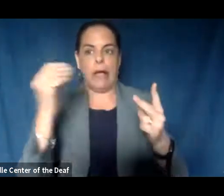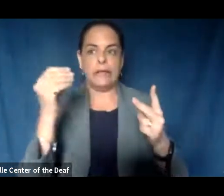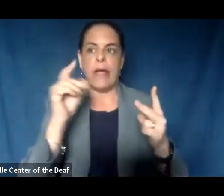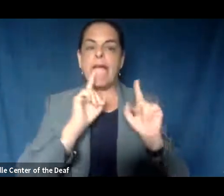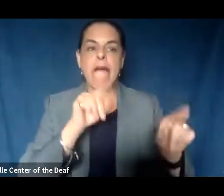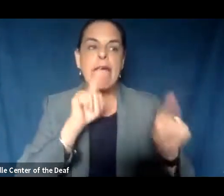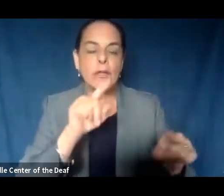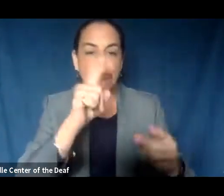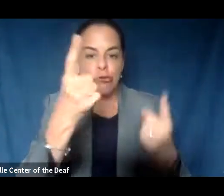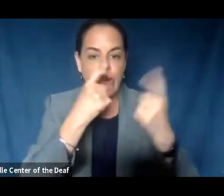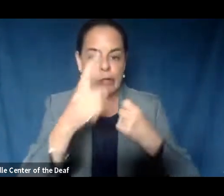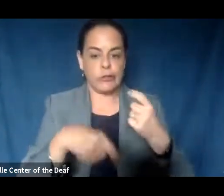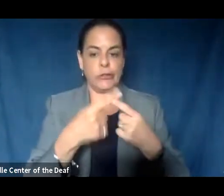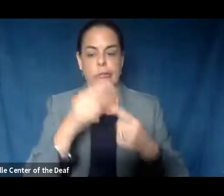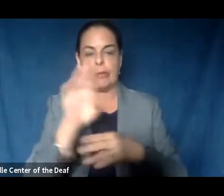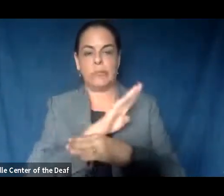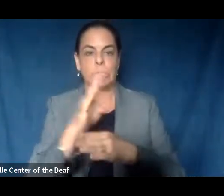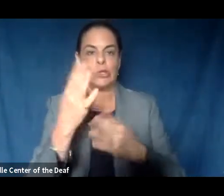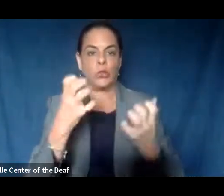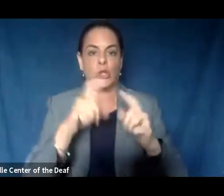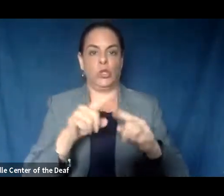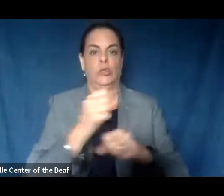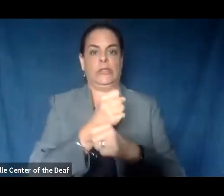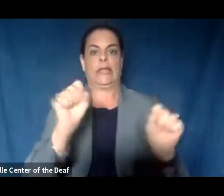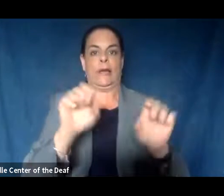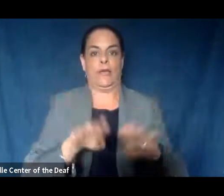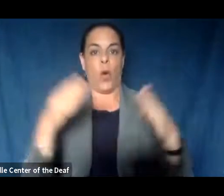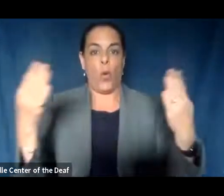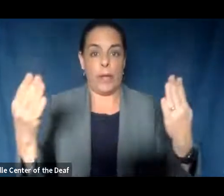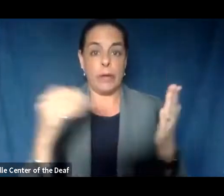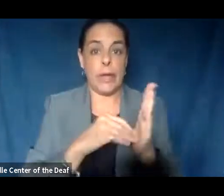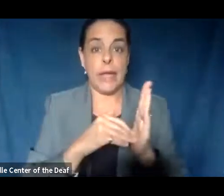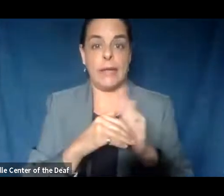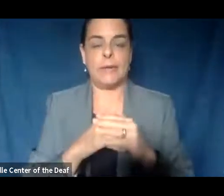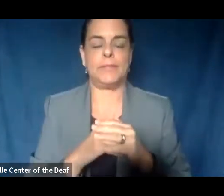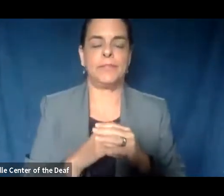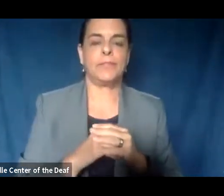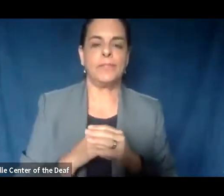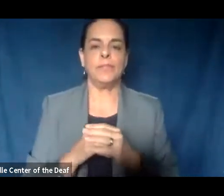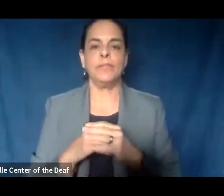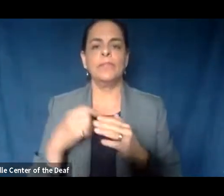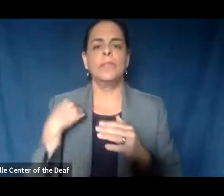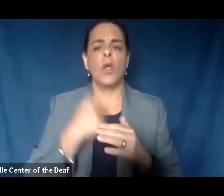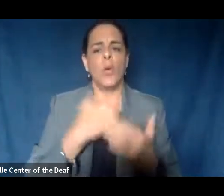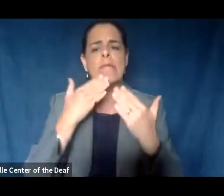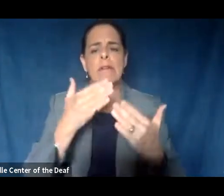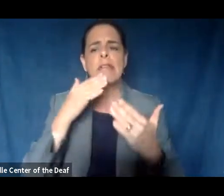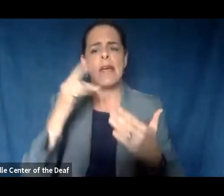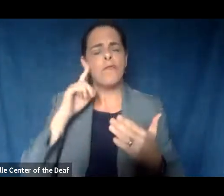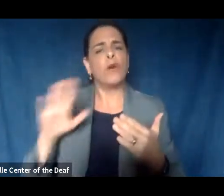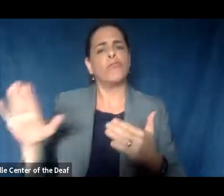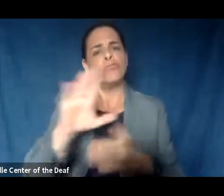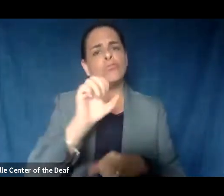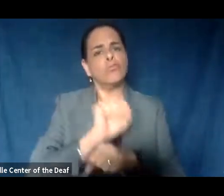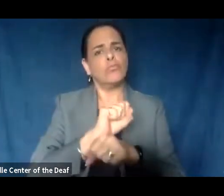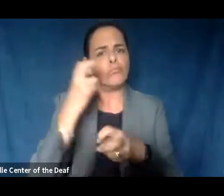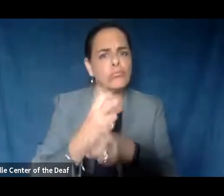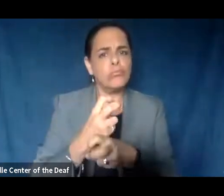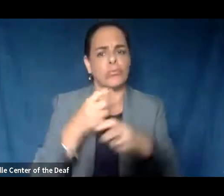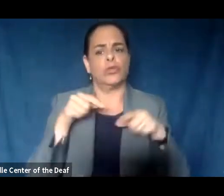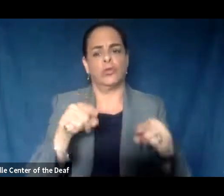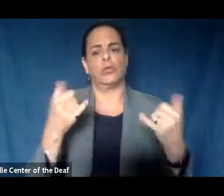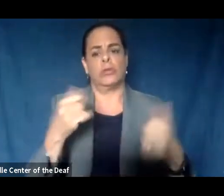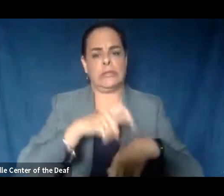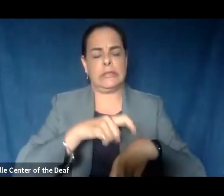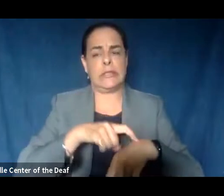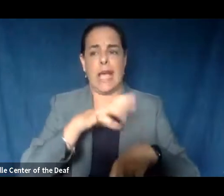and how to safely do that. We are thankful for their hard work during this time and for balancing several